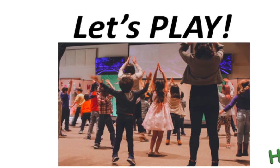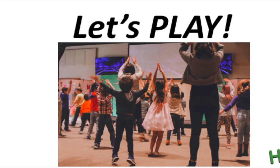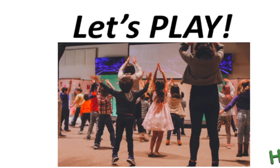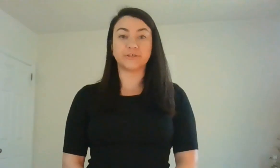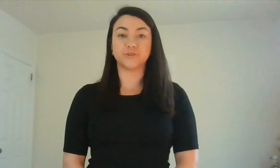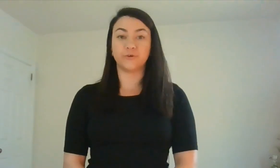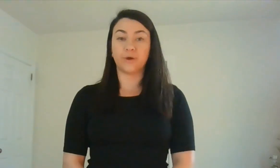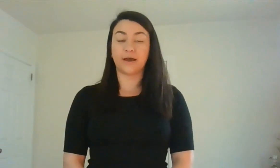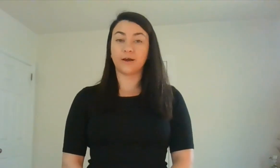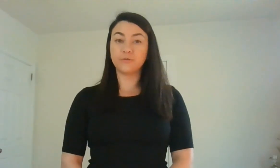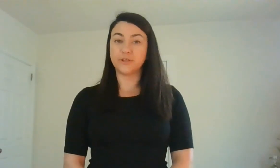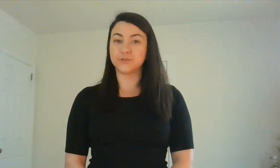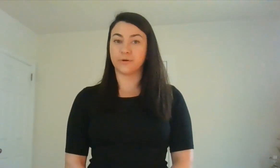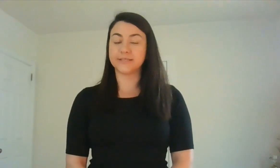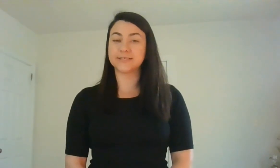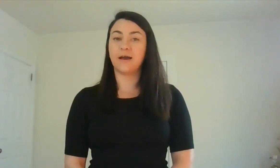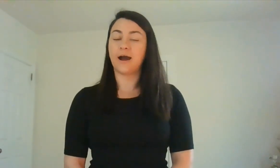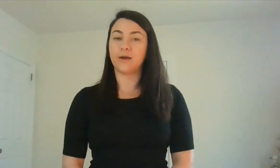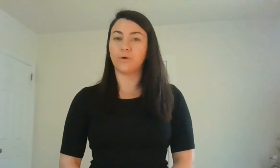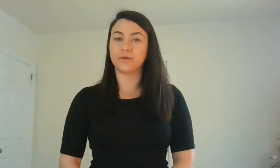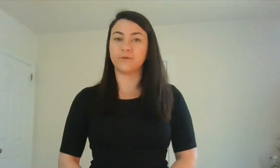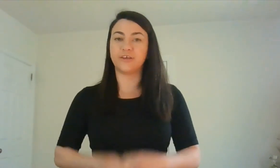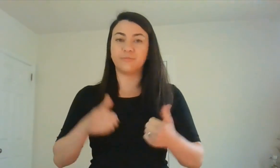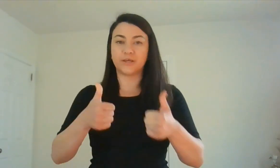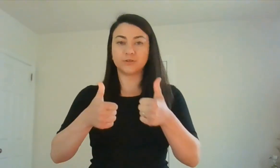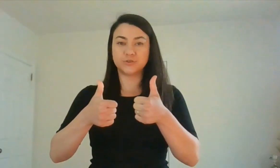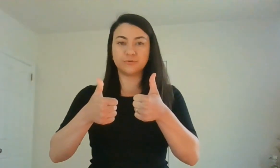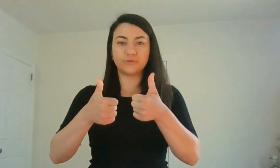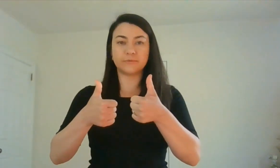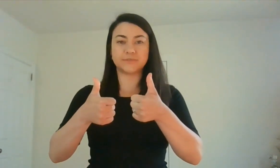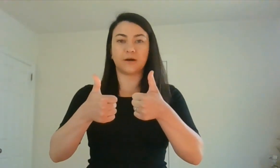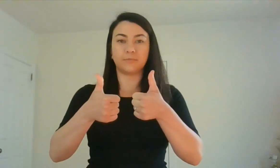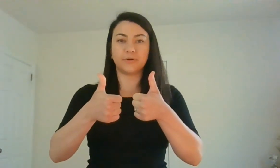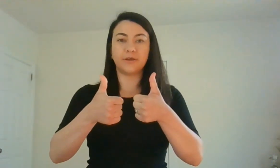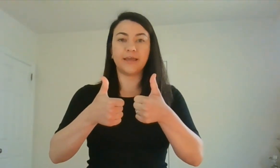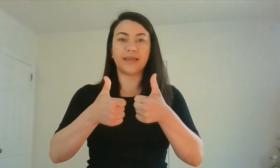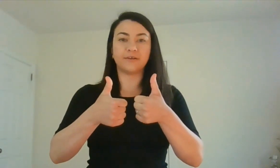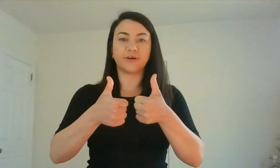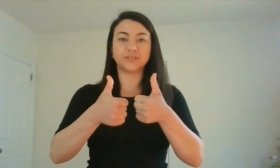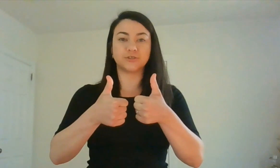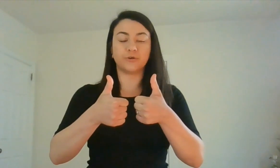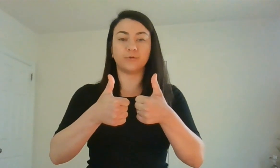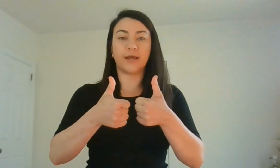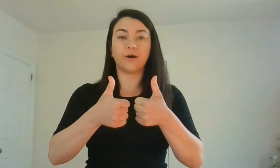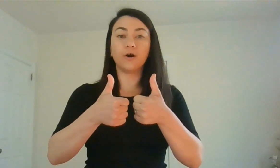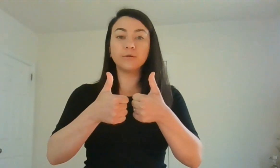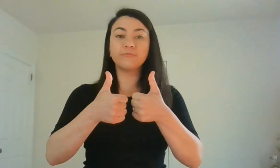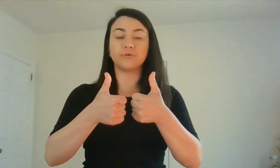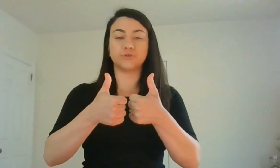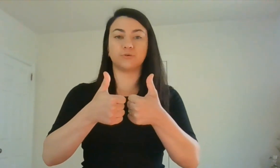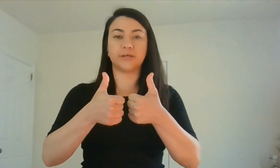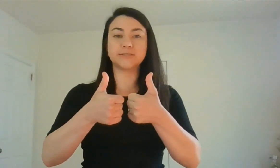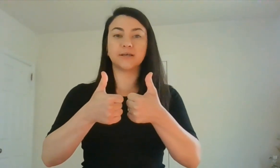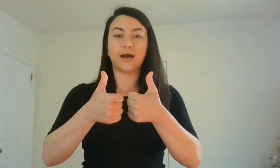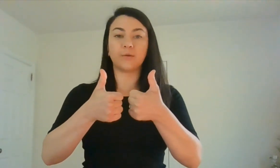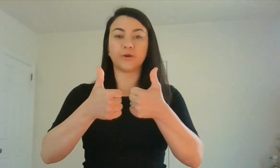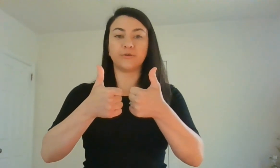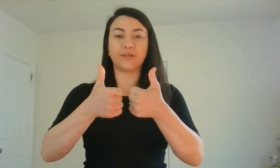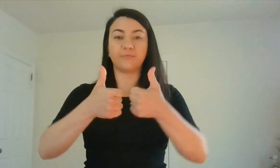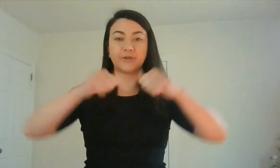If I show you a healthy choice, I want you to give me two thumbs up. And if I show you a harmful choice, I want you to give me